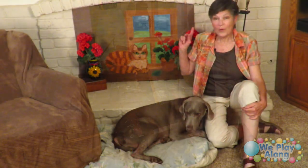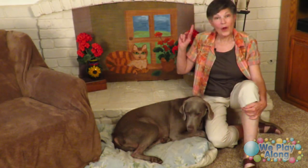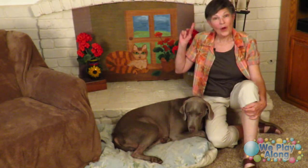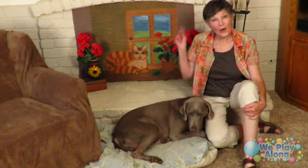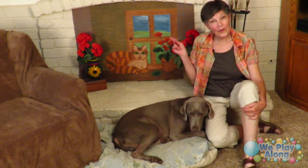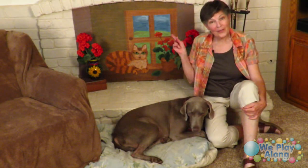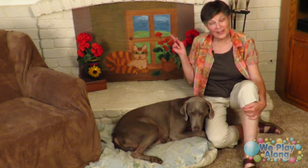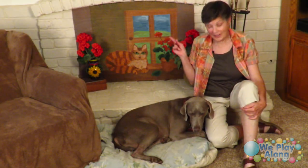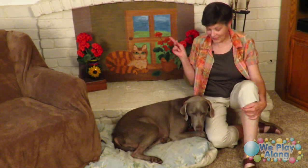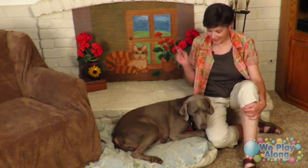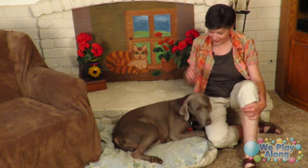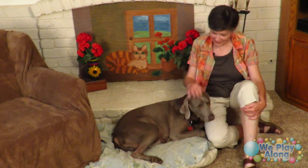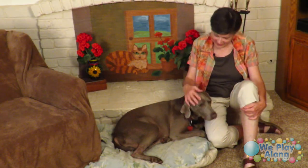over here well